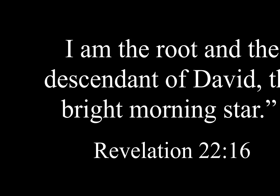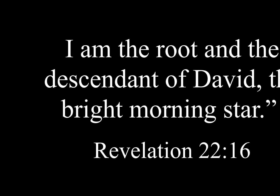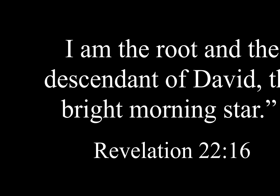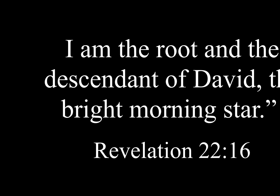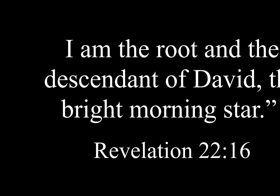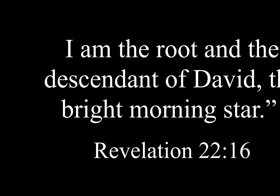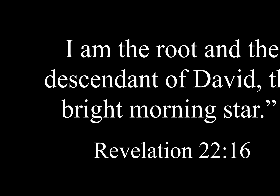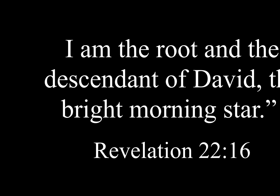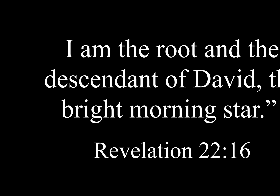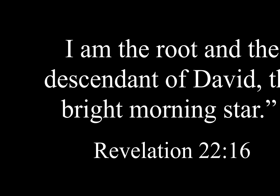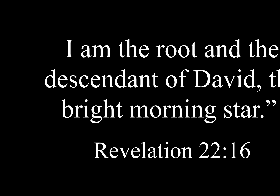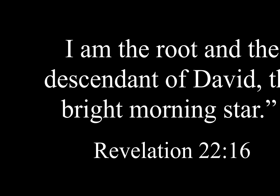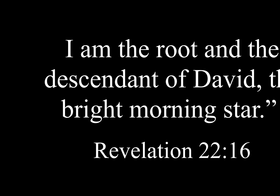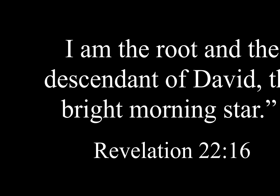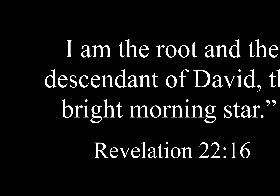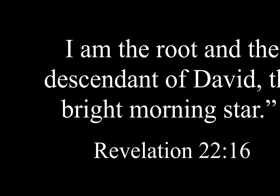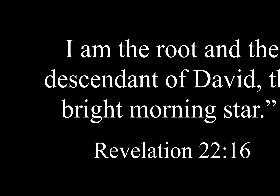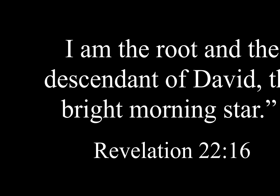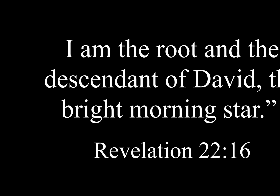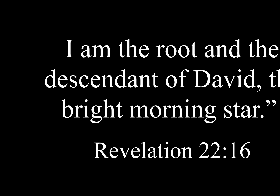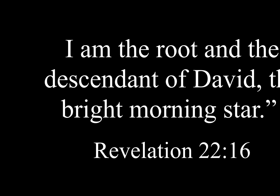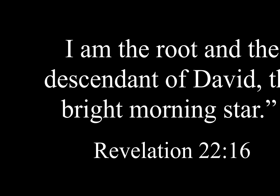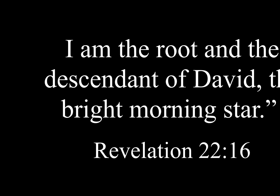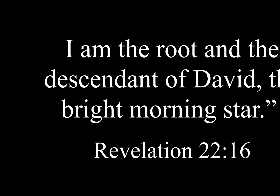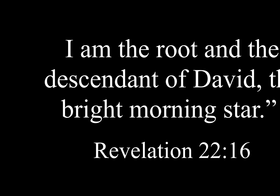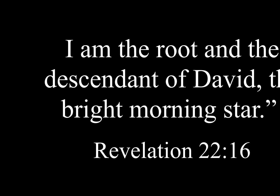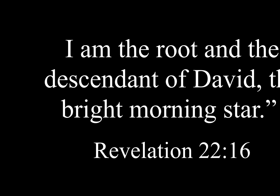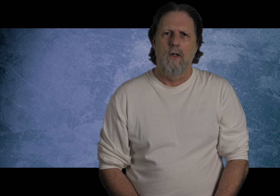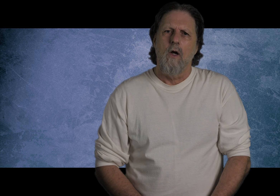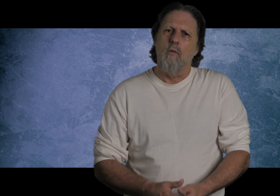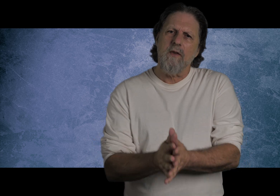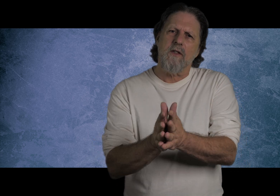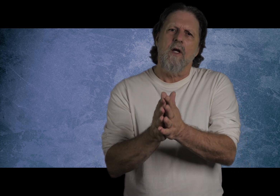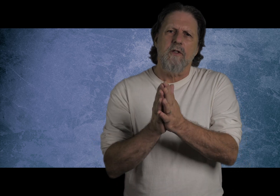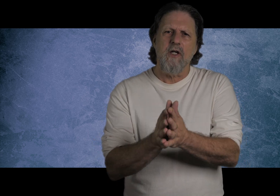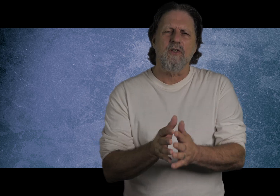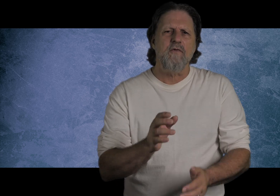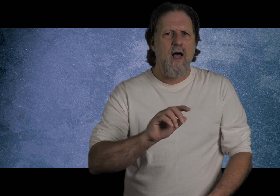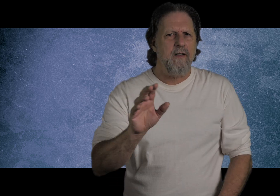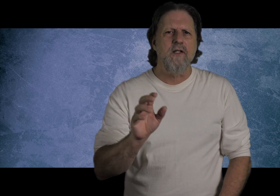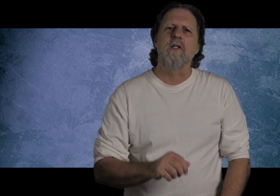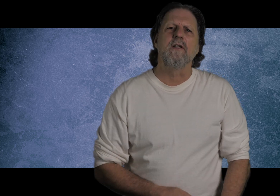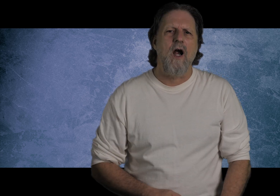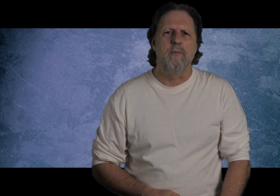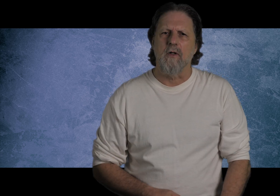I am the root and the descendant of David, the bright morning star. With this, Jesus validates the entire book.